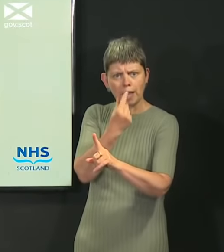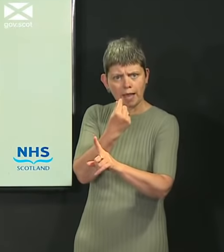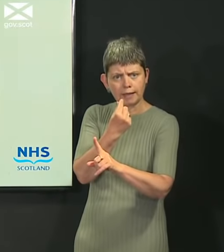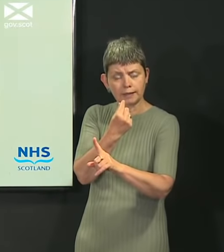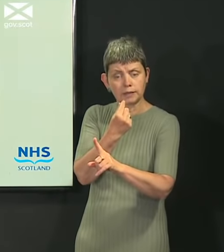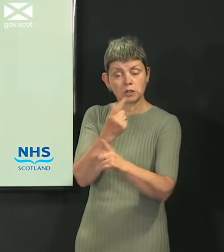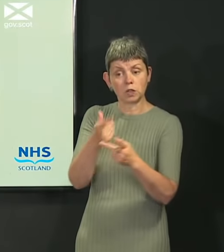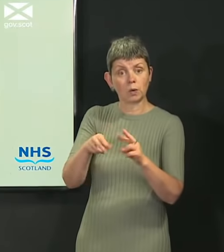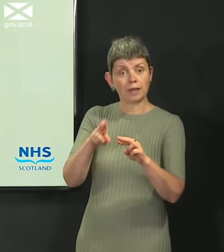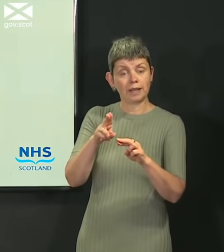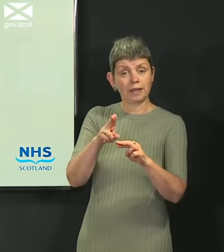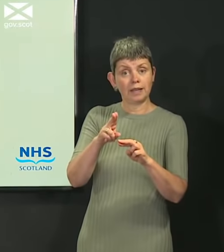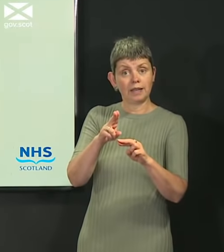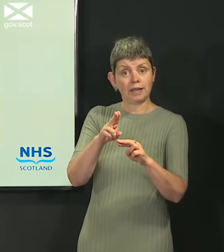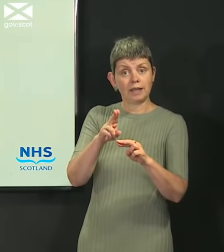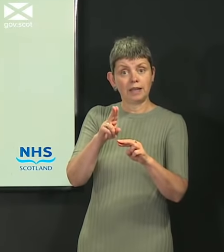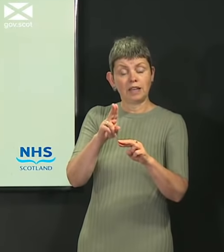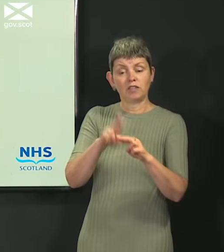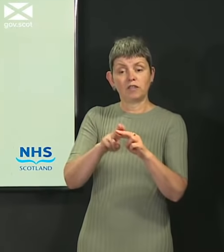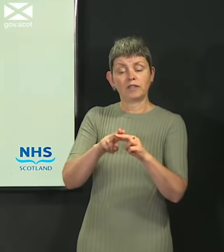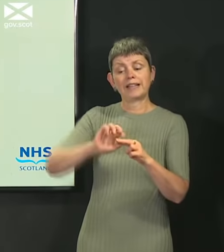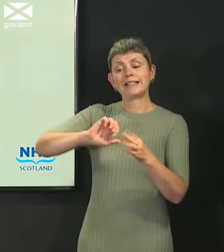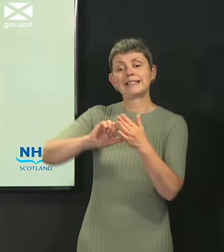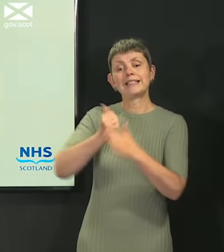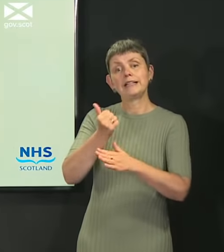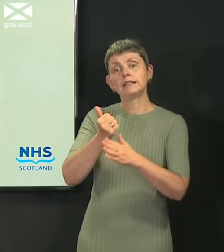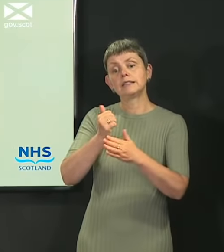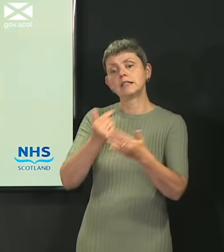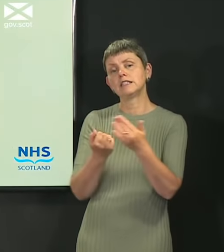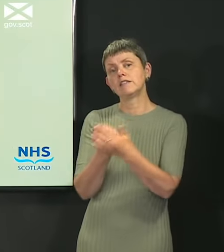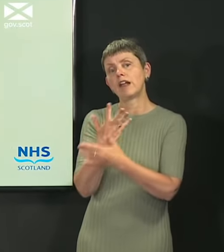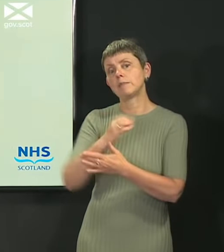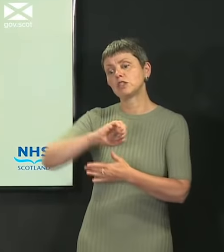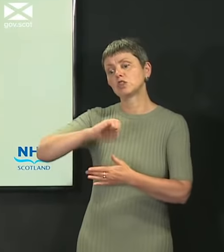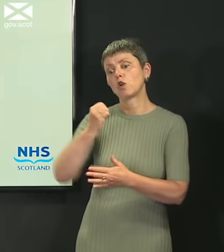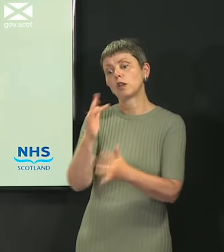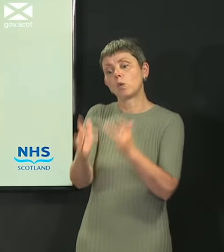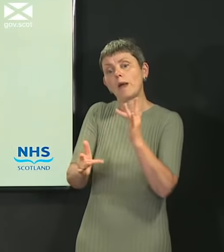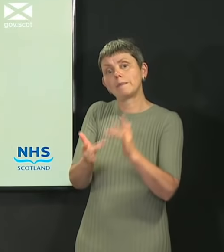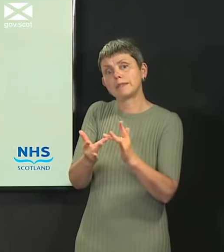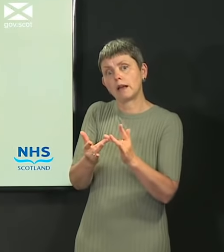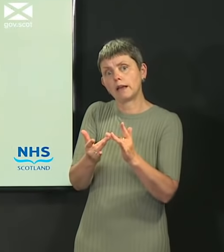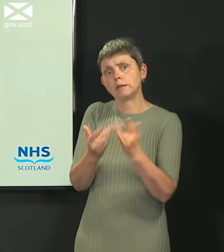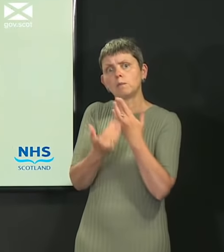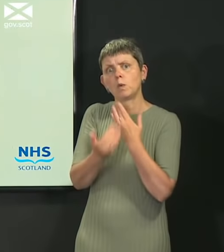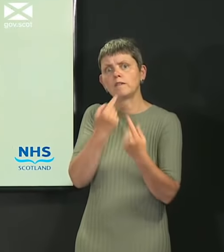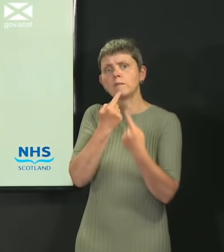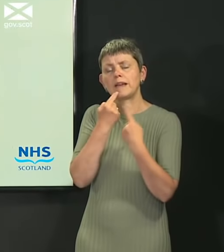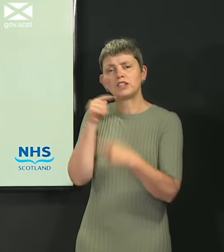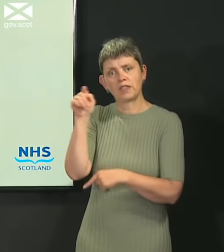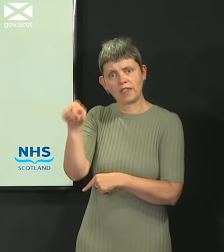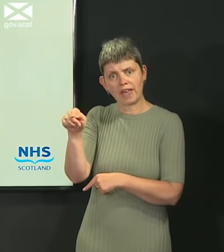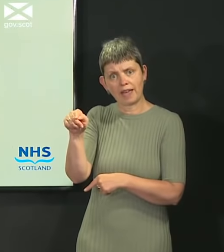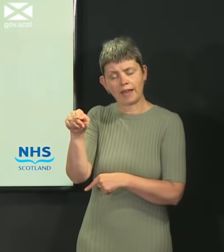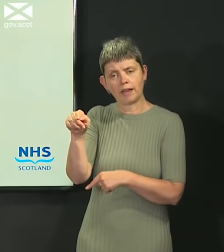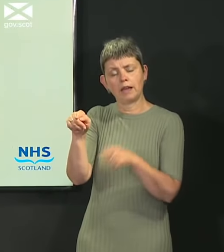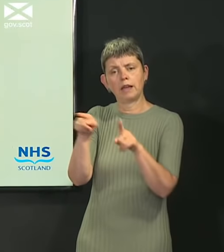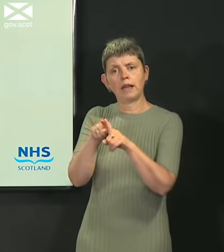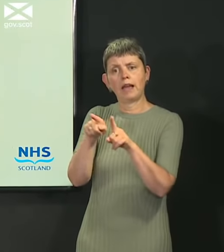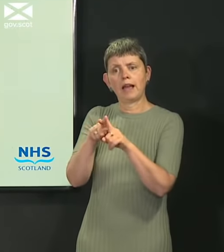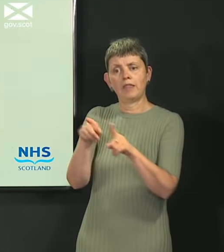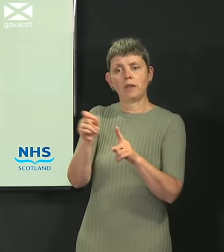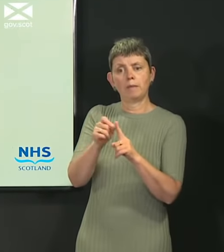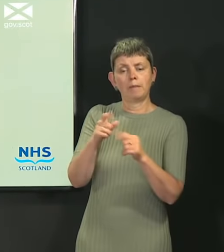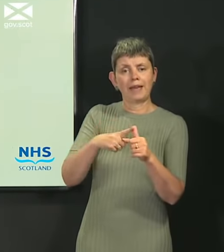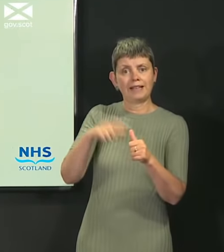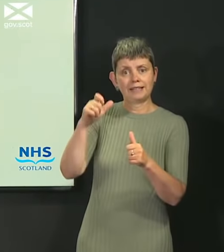that situation, they look in the Skills Development Scotland website, they'll find information. The PACE support for companies and individuals has